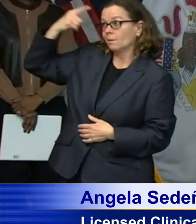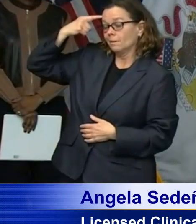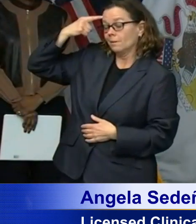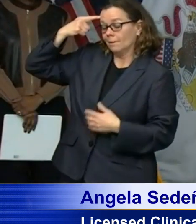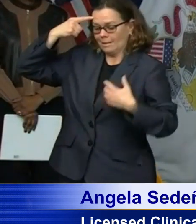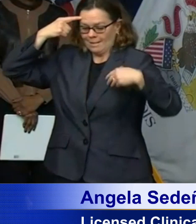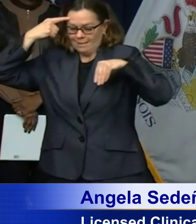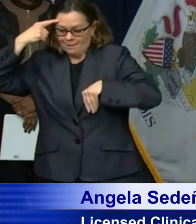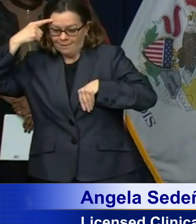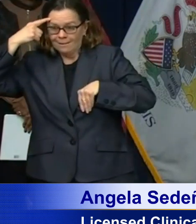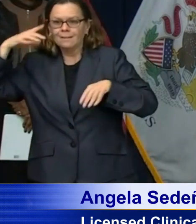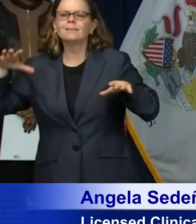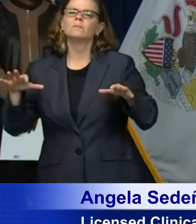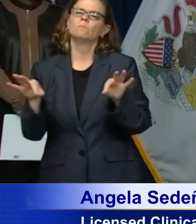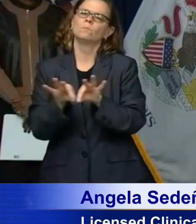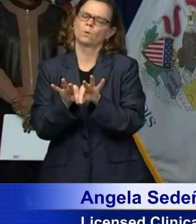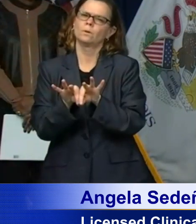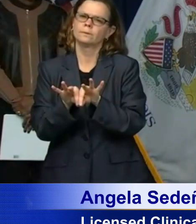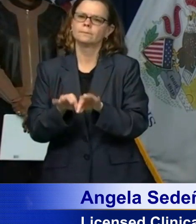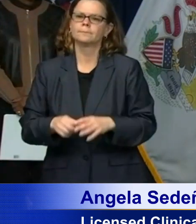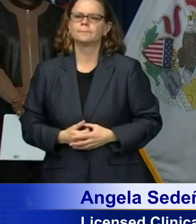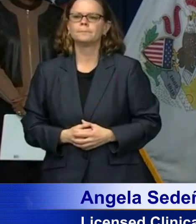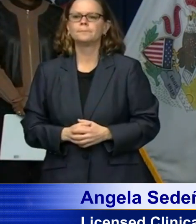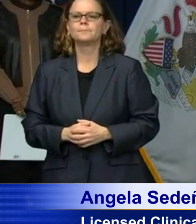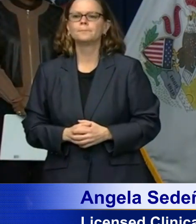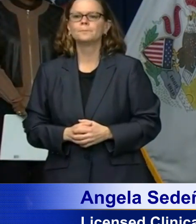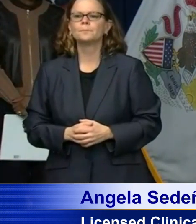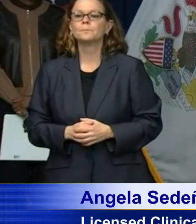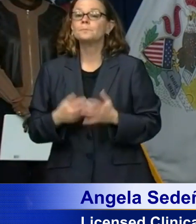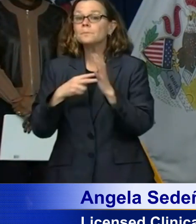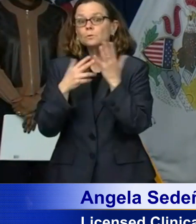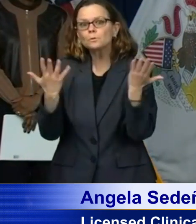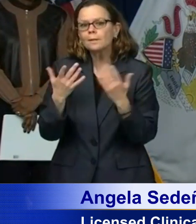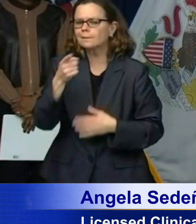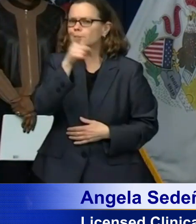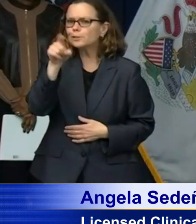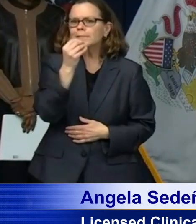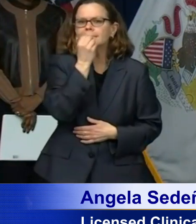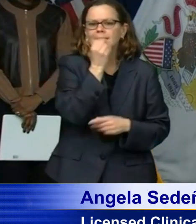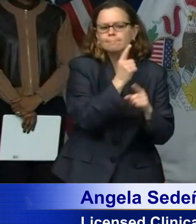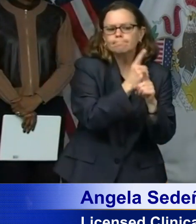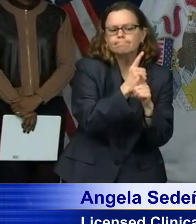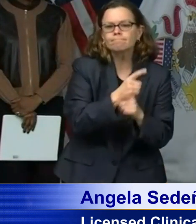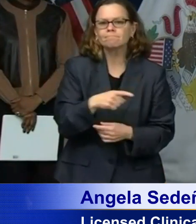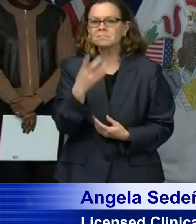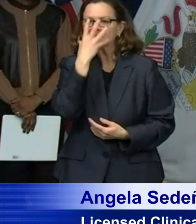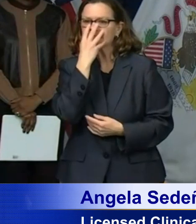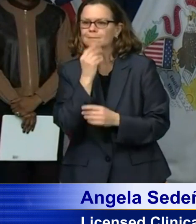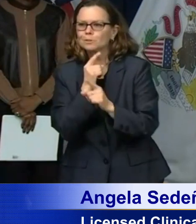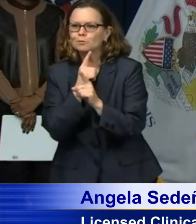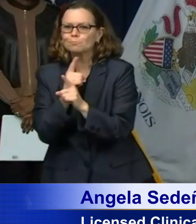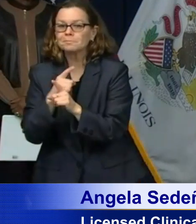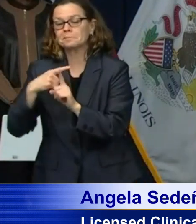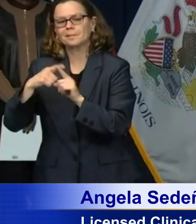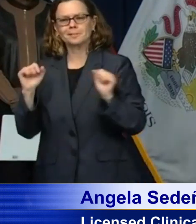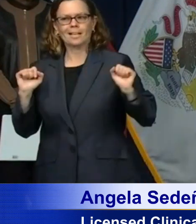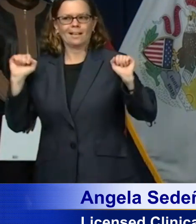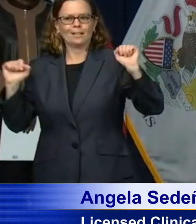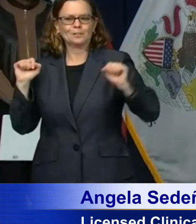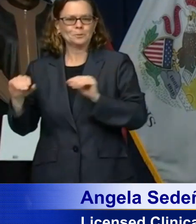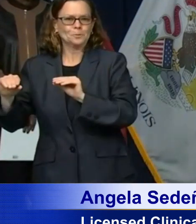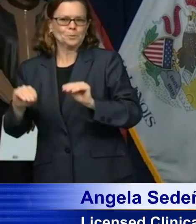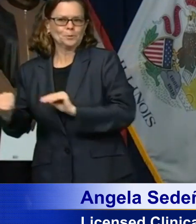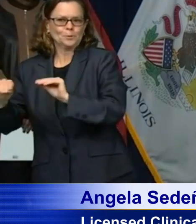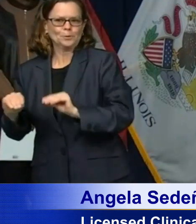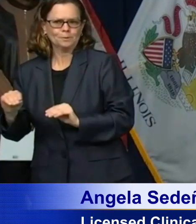general health practices such as a healthy diet regular sleep and exercise is a start but it's also